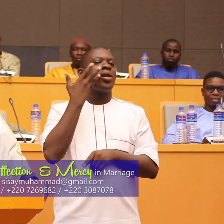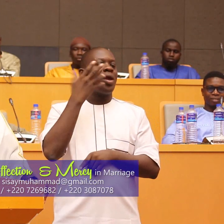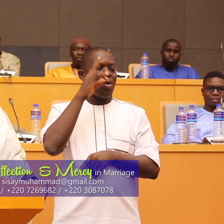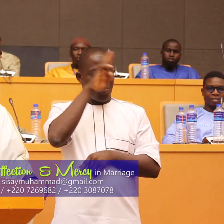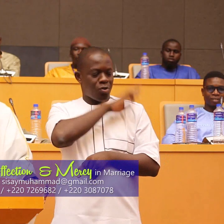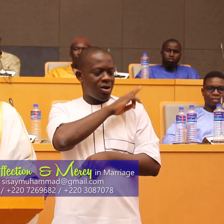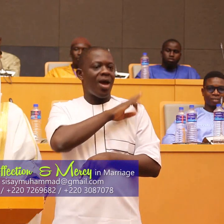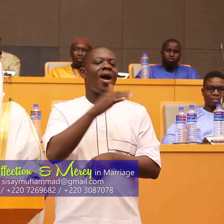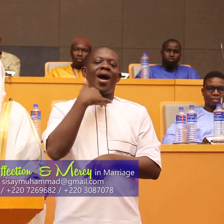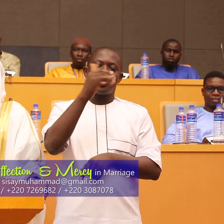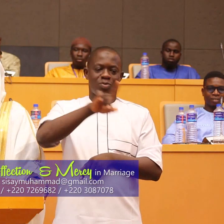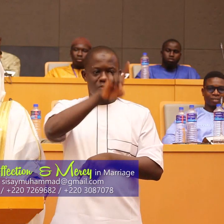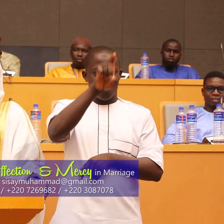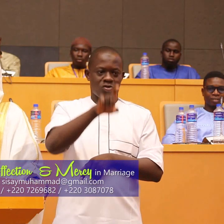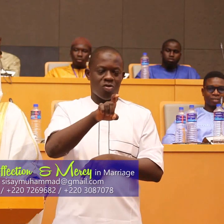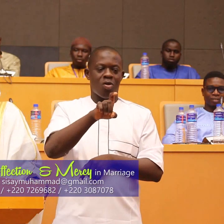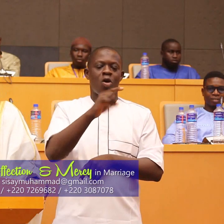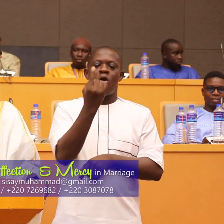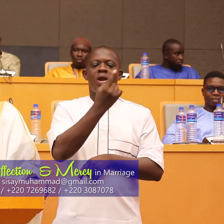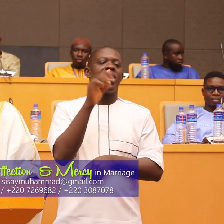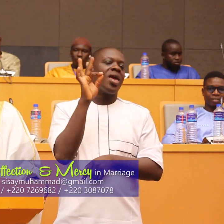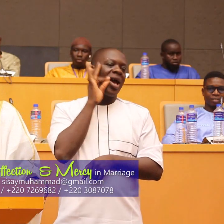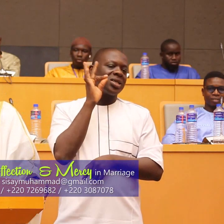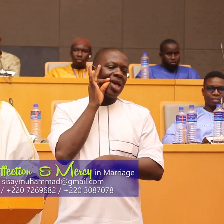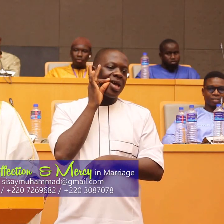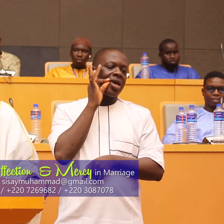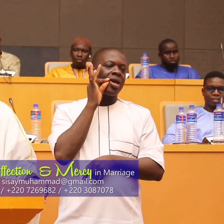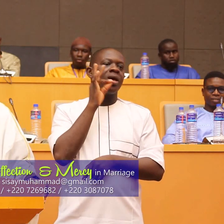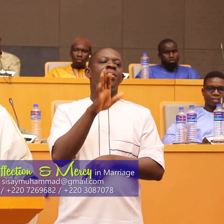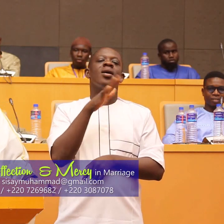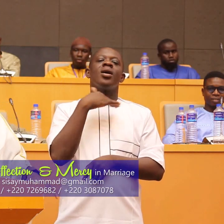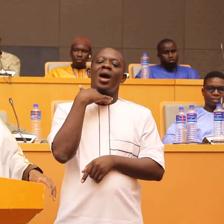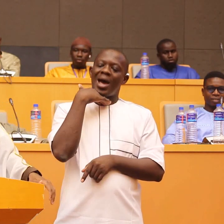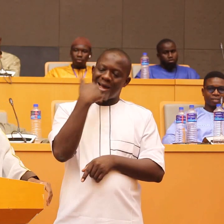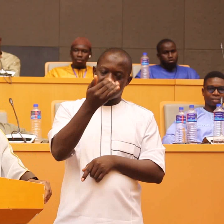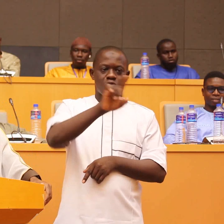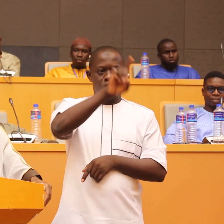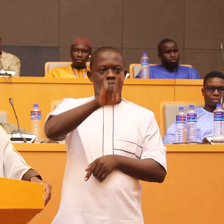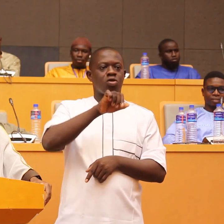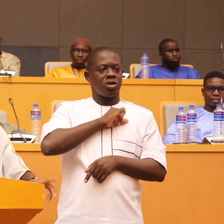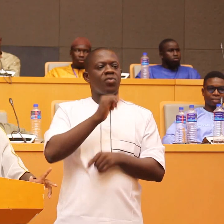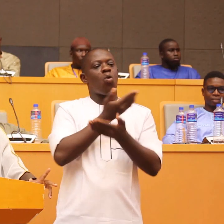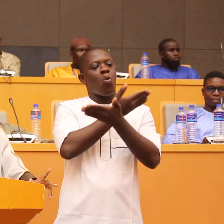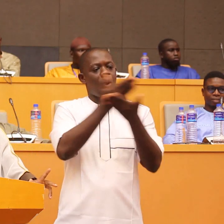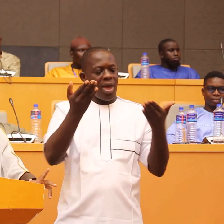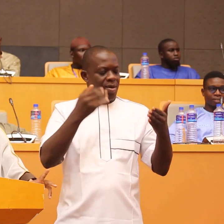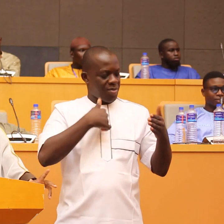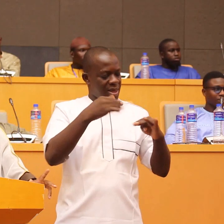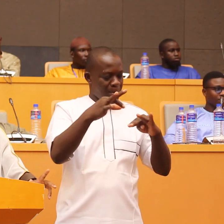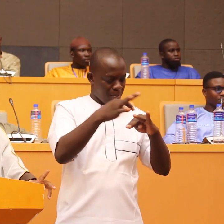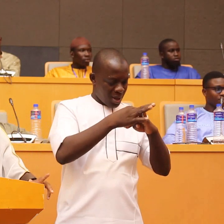the only answer I give them question yourself why am I marrying that's very